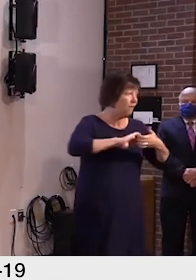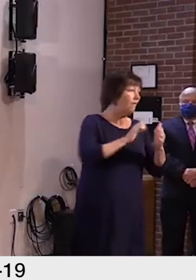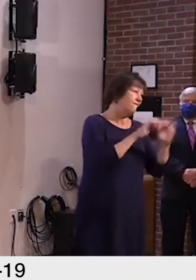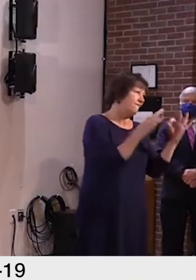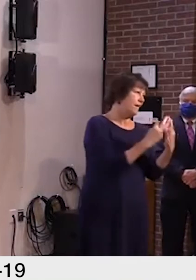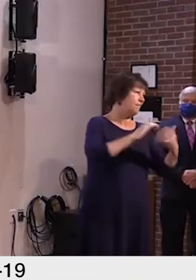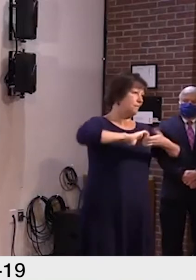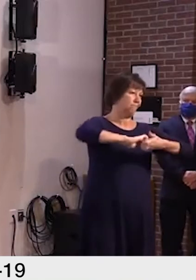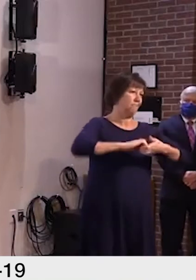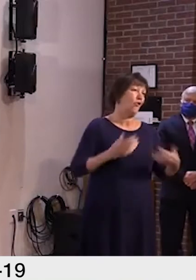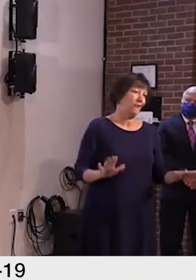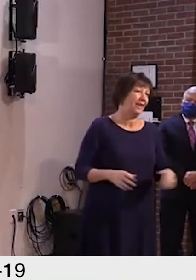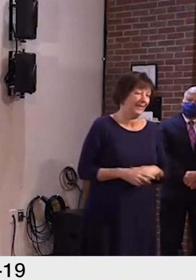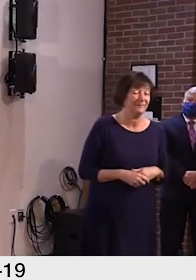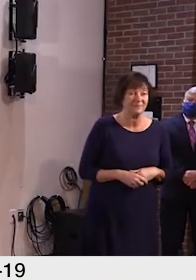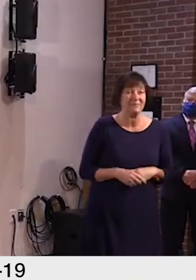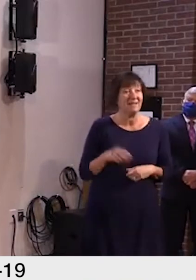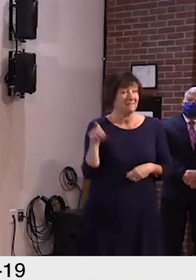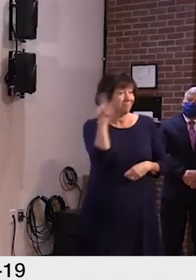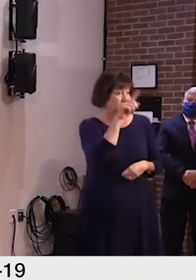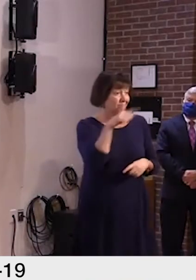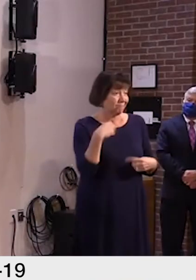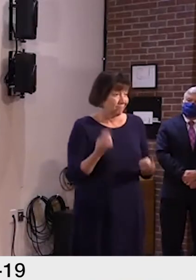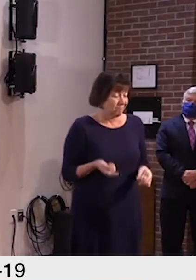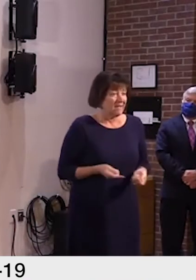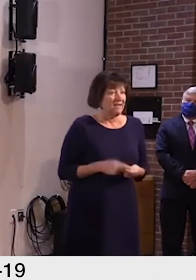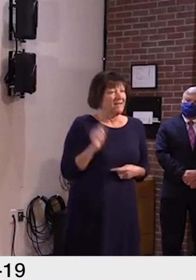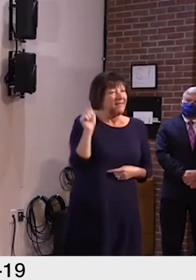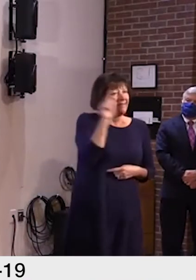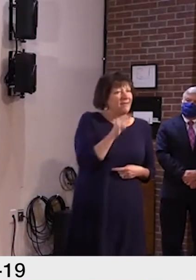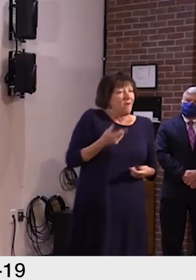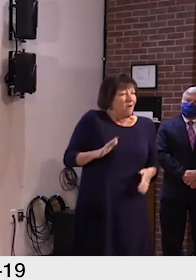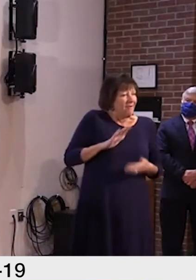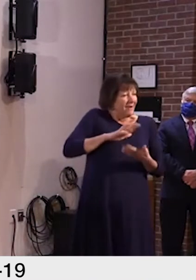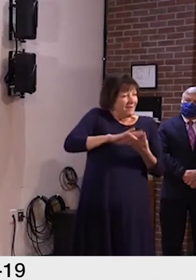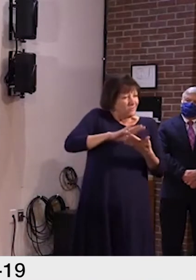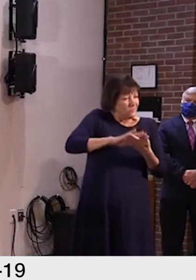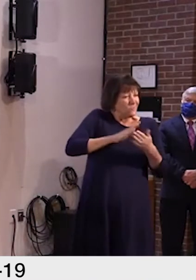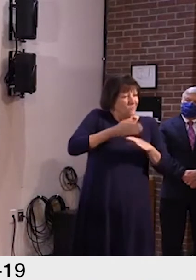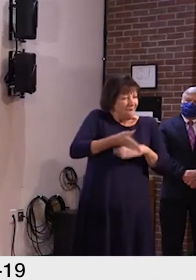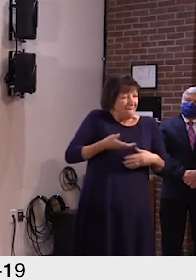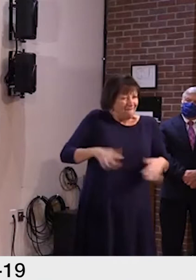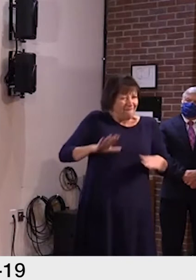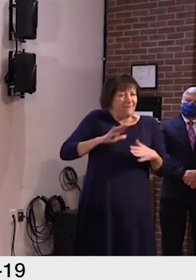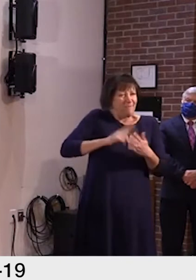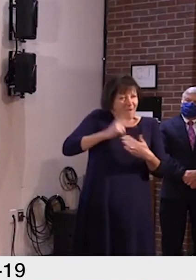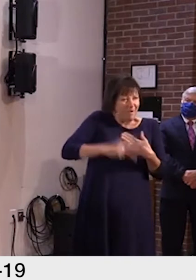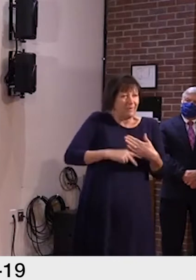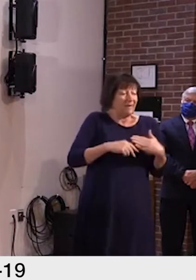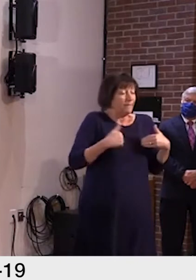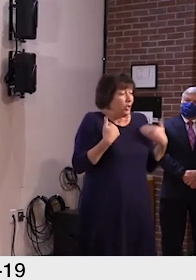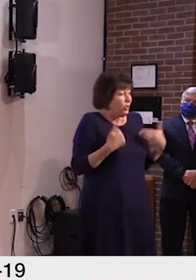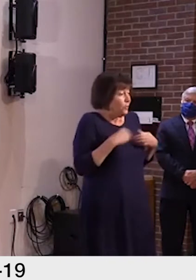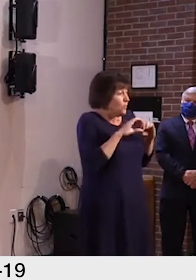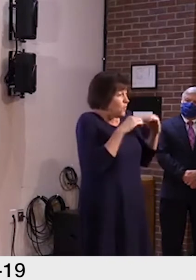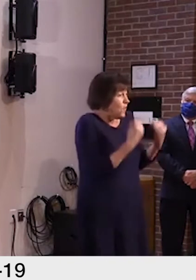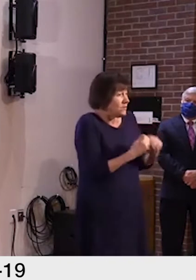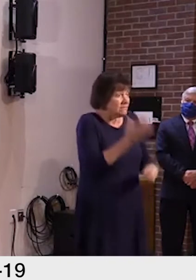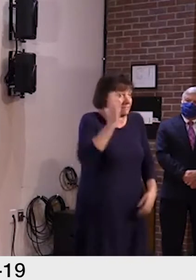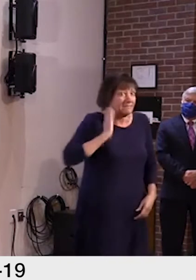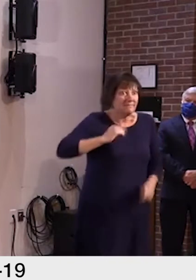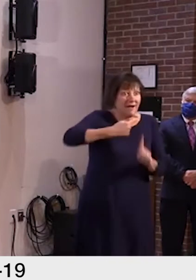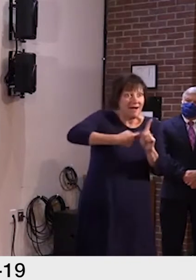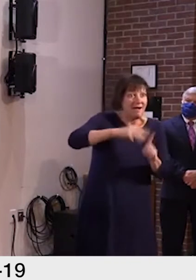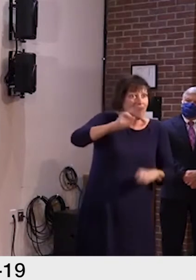families. In many cases, these are the after-school programs and youth organizations that pivoted back in